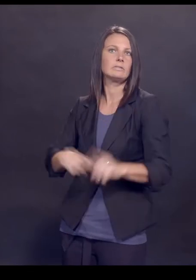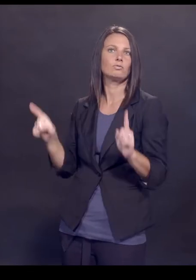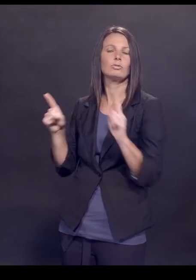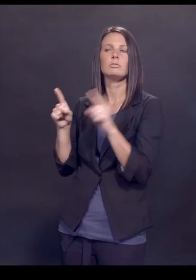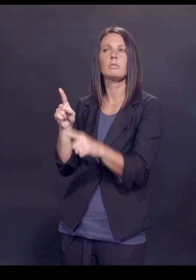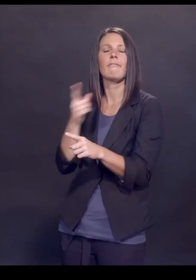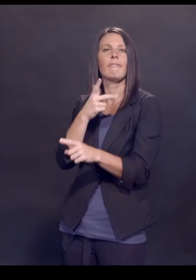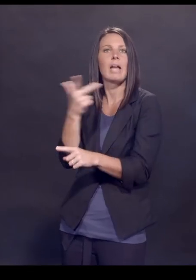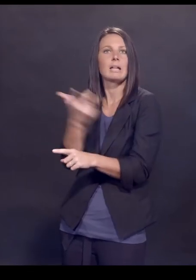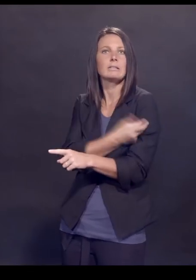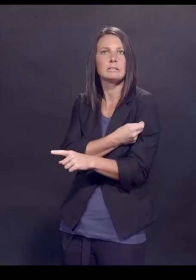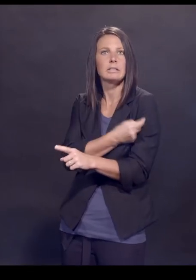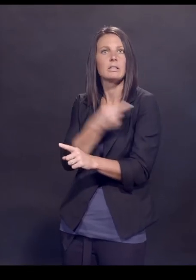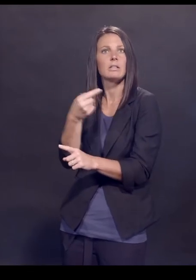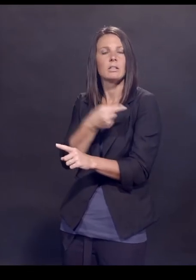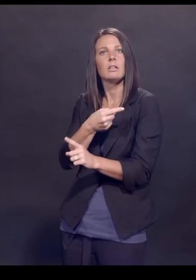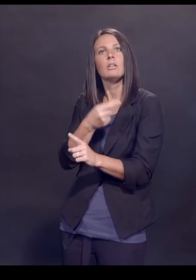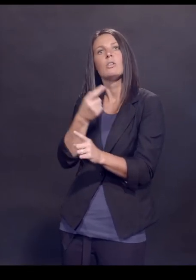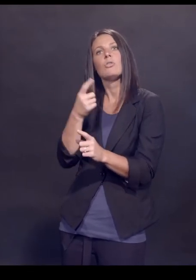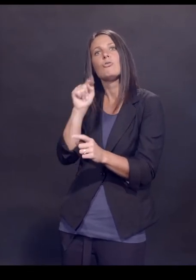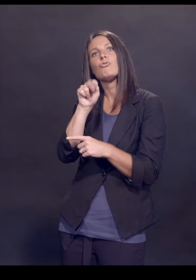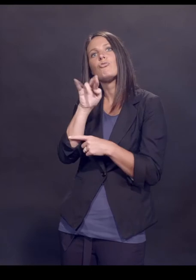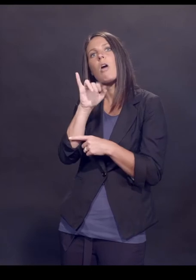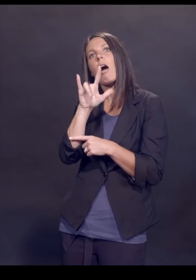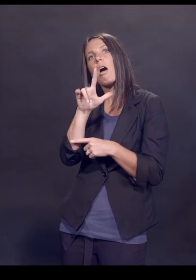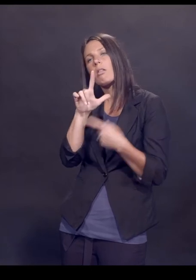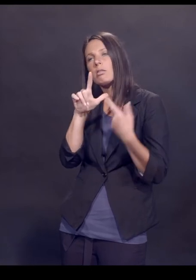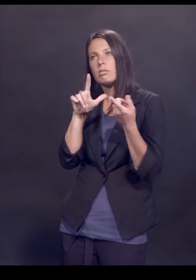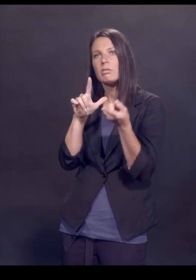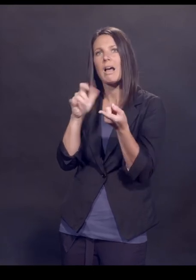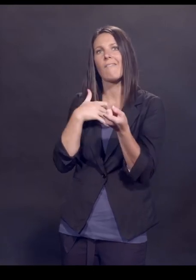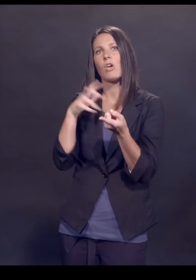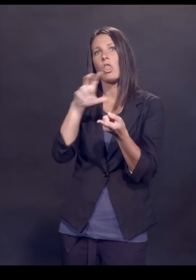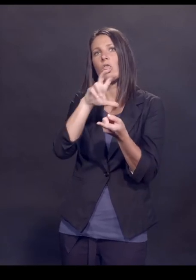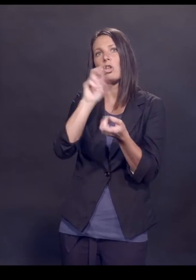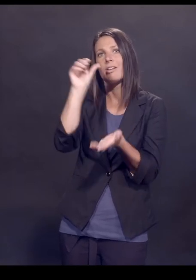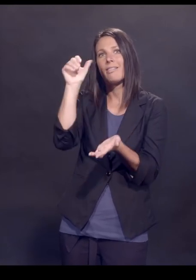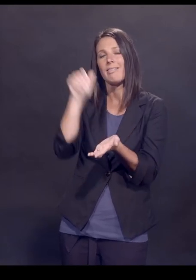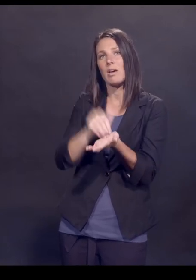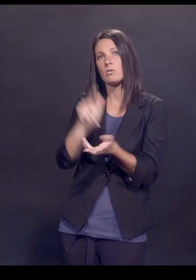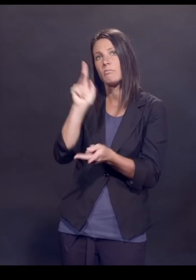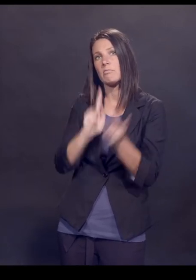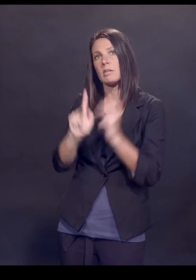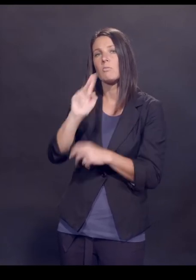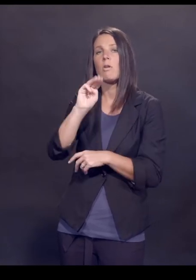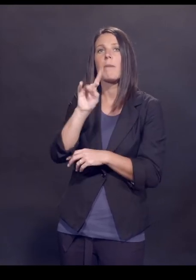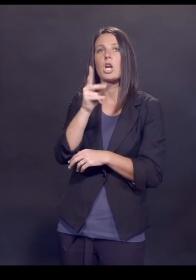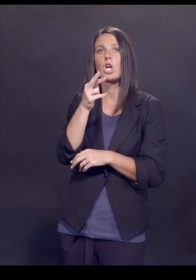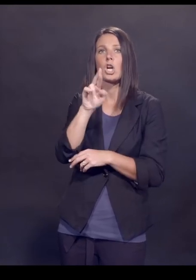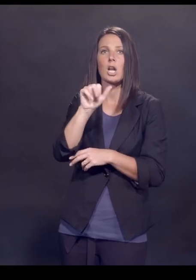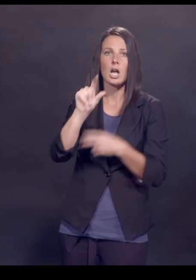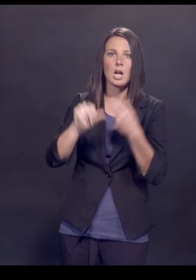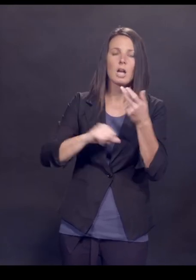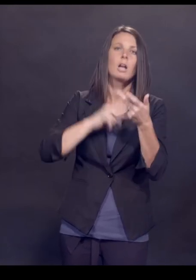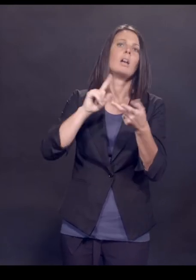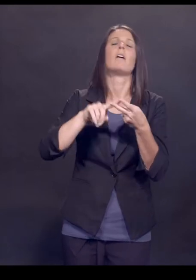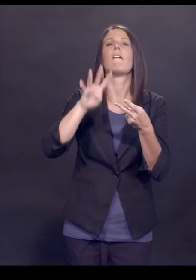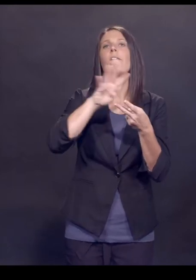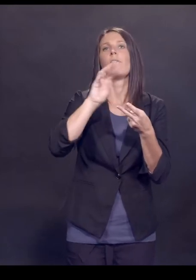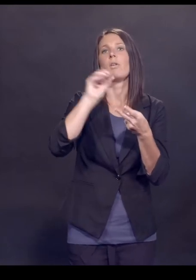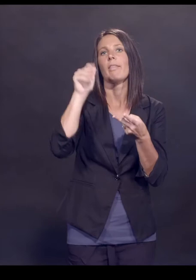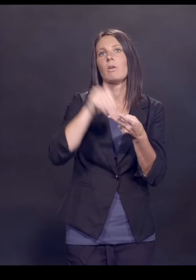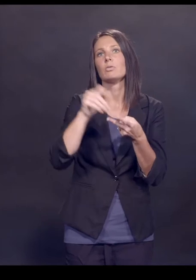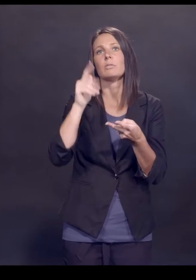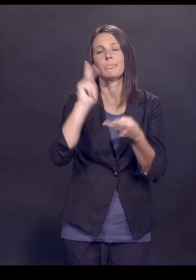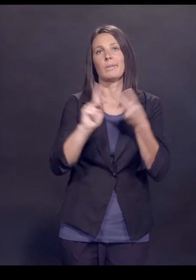vaccine trials that were done, the 30,000-person trial of Moderna, the 44,000-person trial of Pfizer,